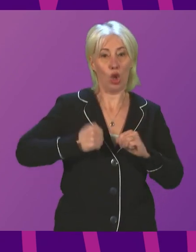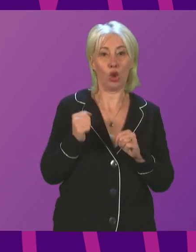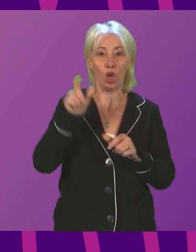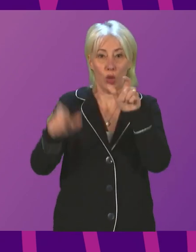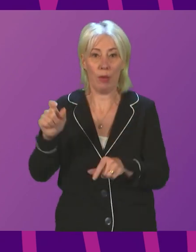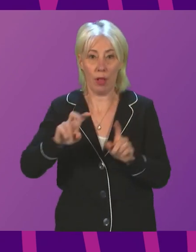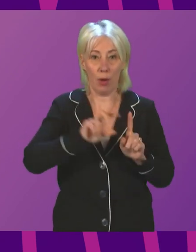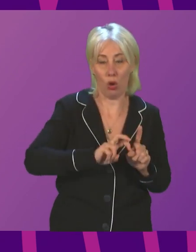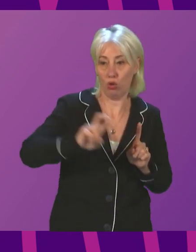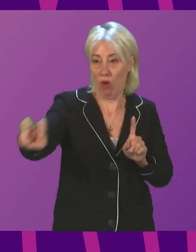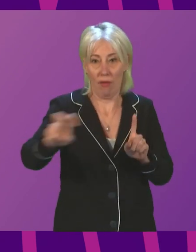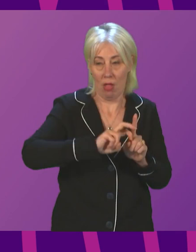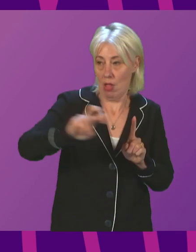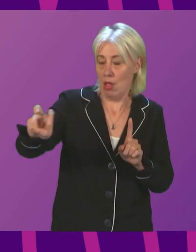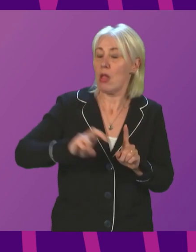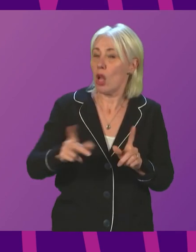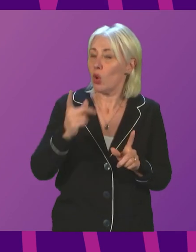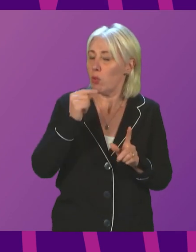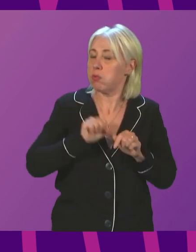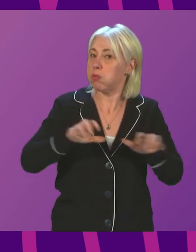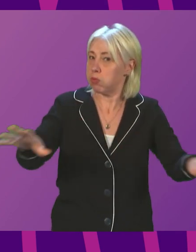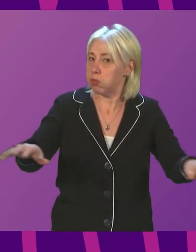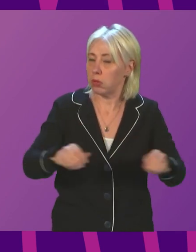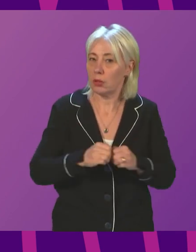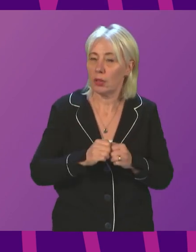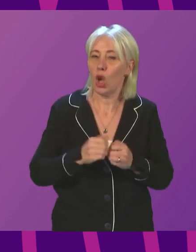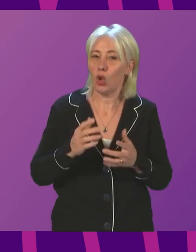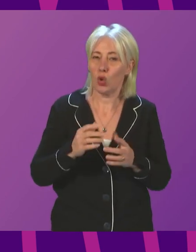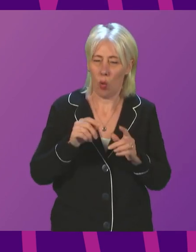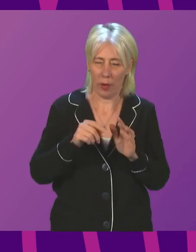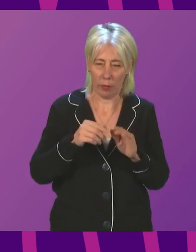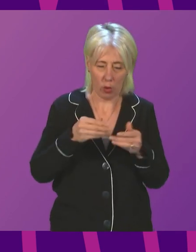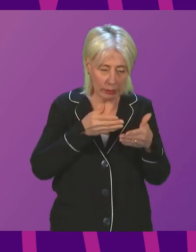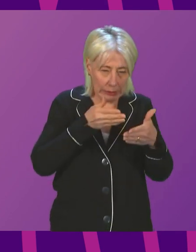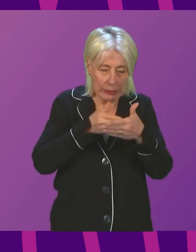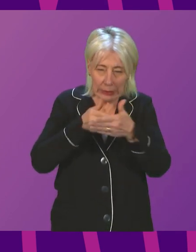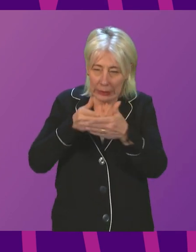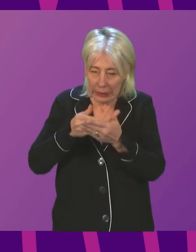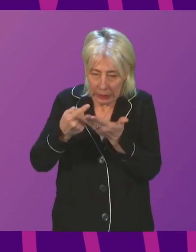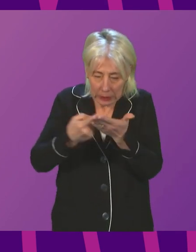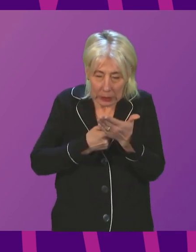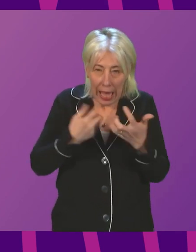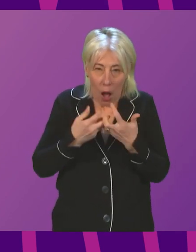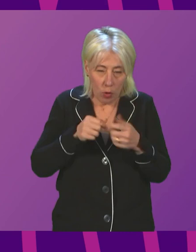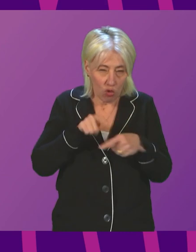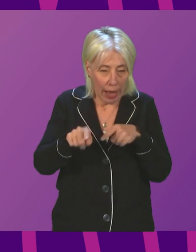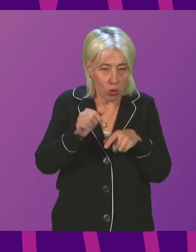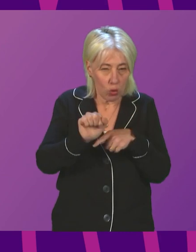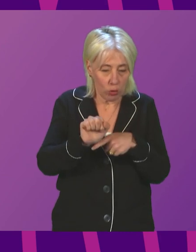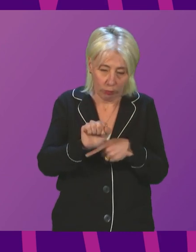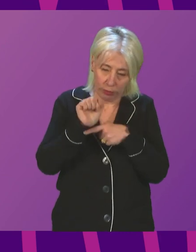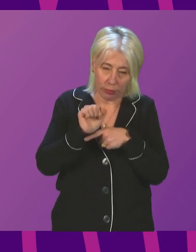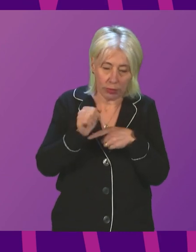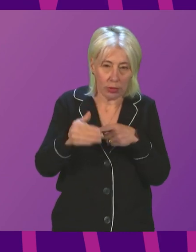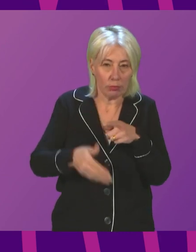and the United Kingdom. A comprehensive and exceptional package of mitigation measures has been in place to ensure the event is delivered